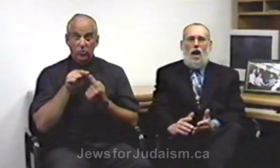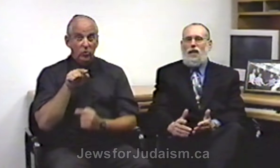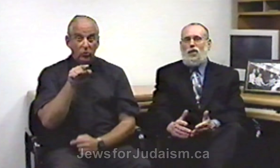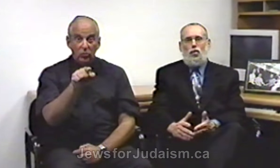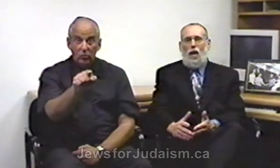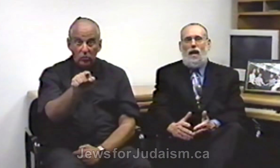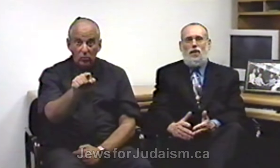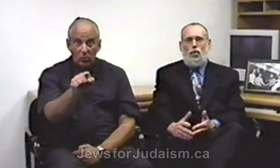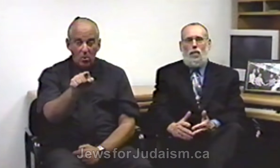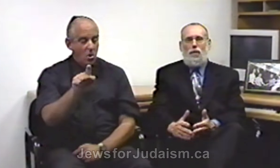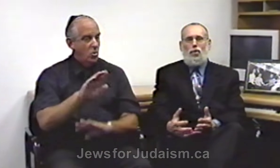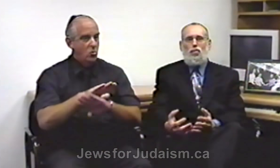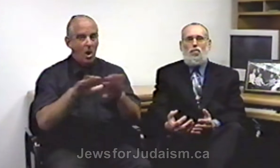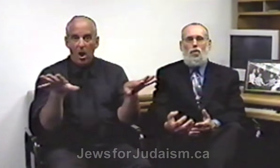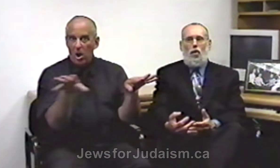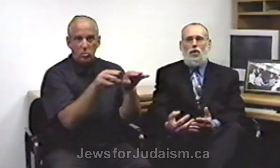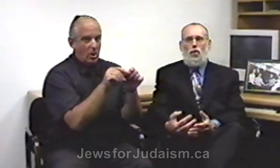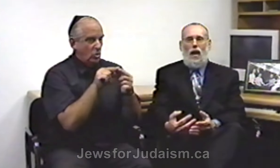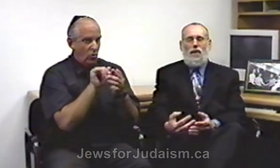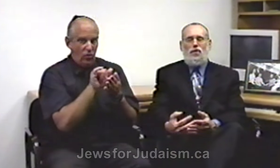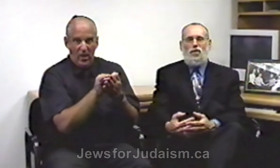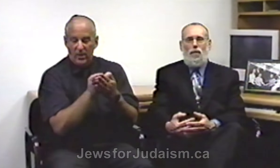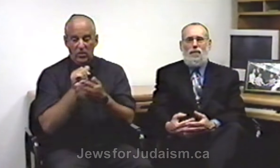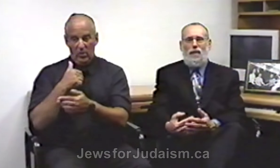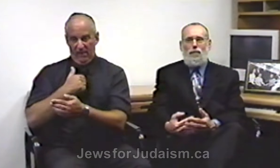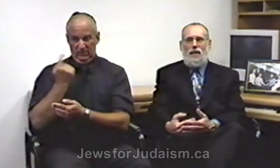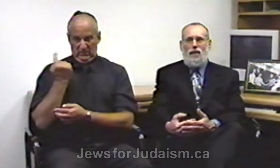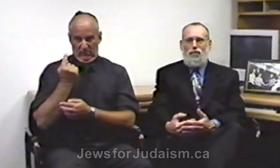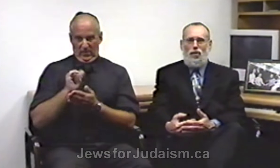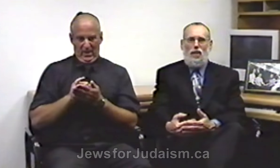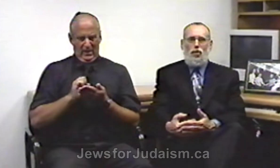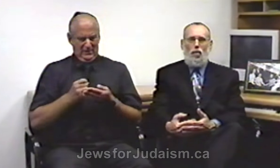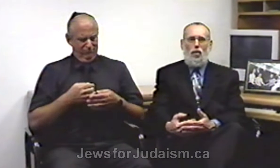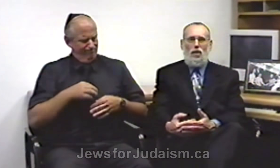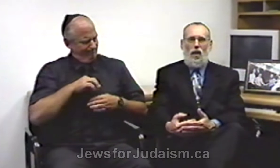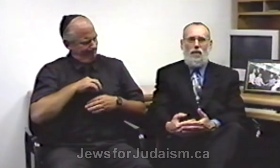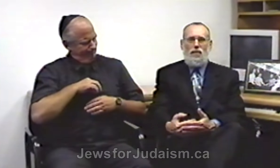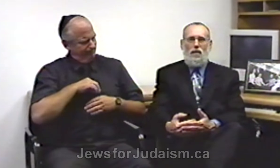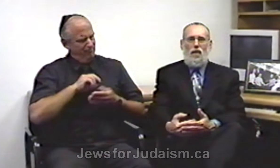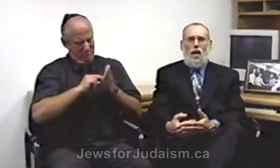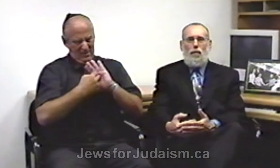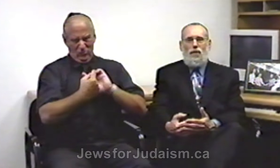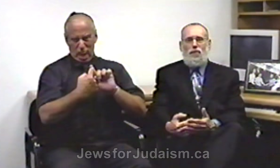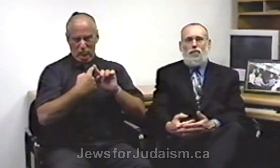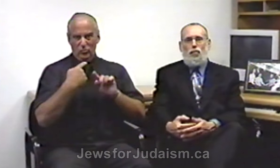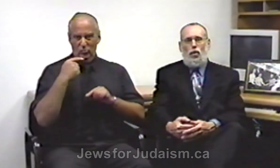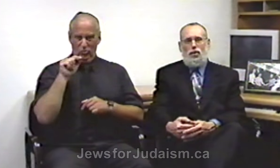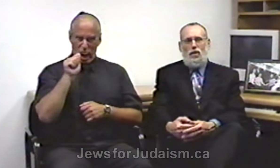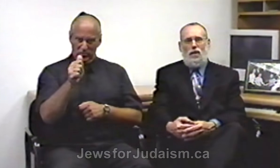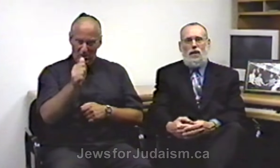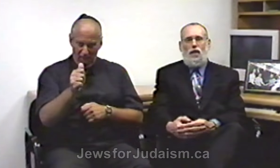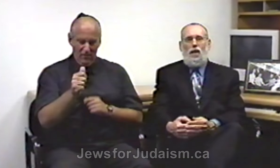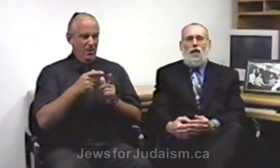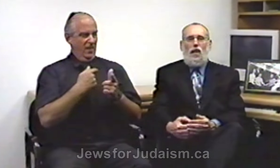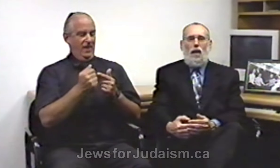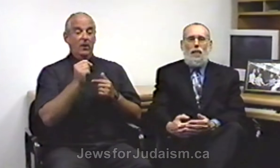not as attracted to it because you know that you have something meaningful in your own life. But if unfortunately an